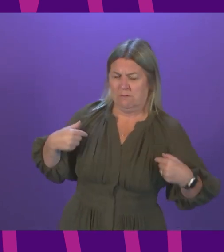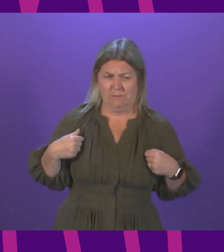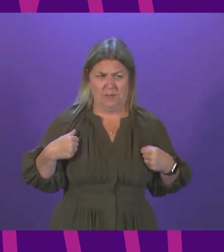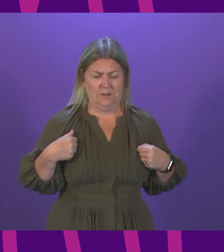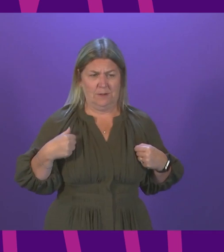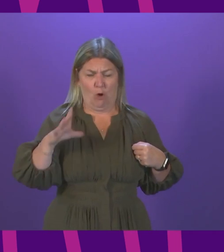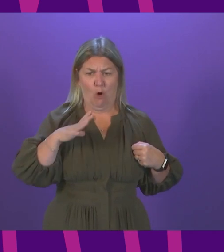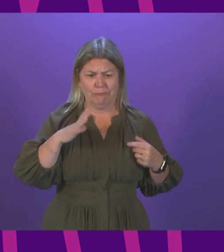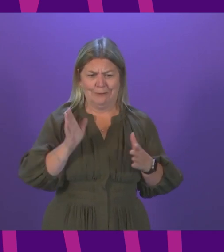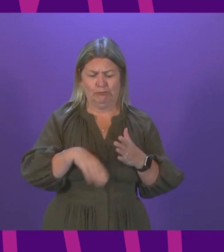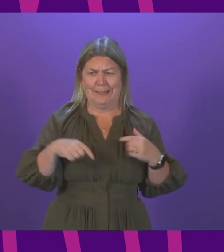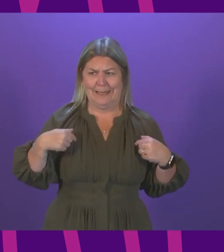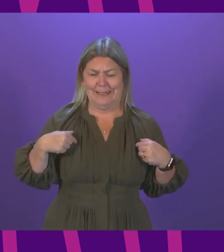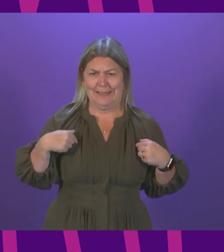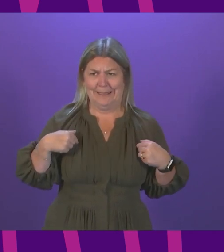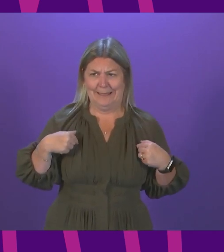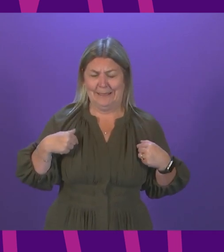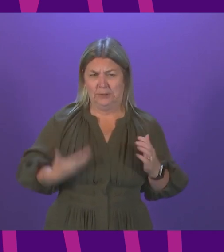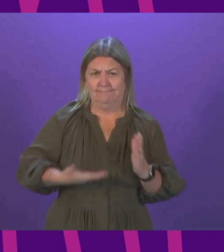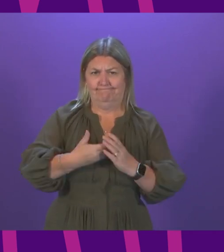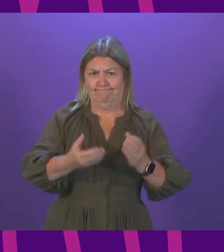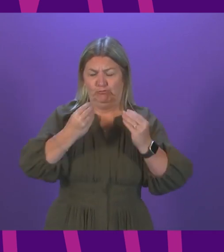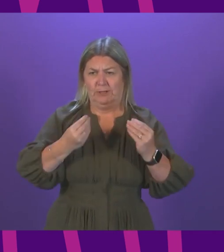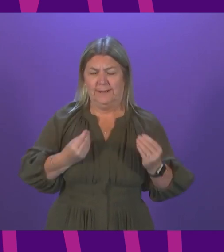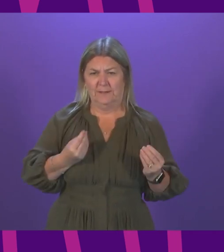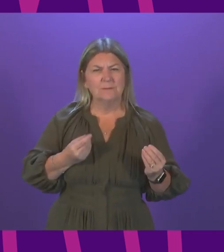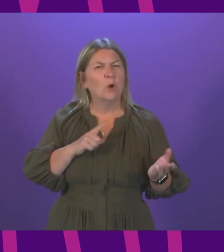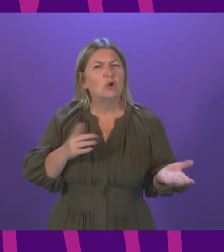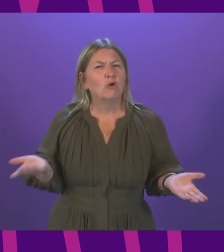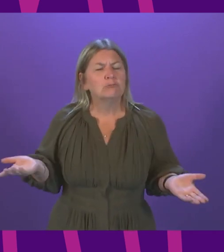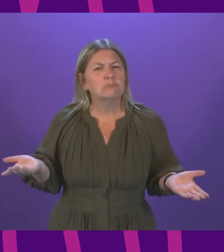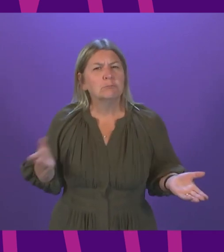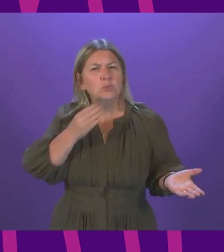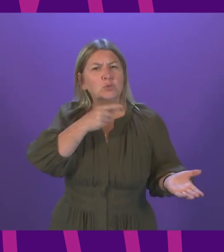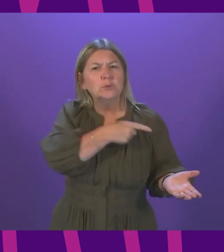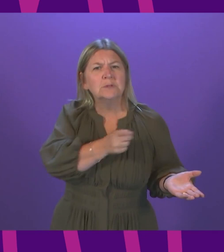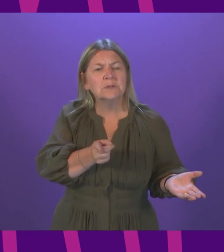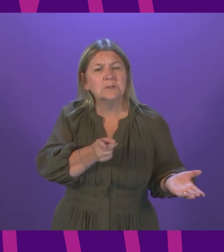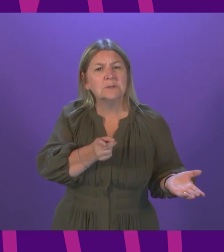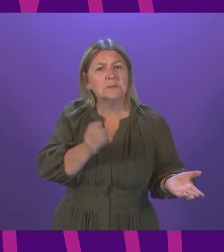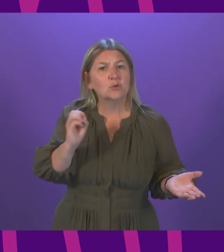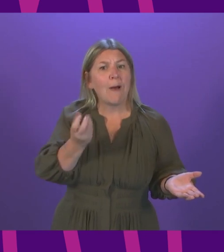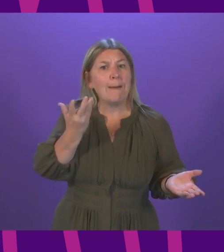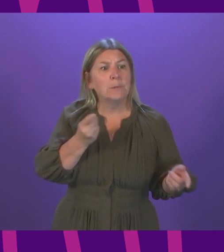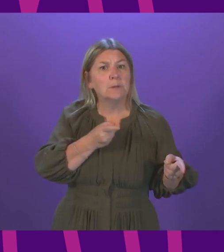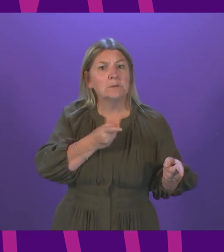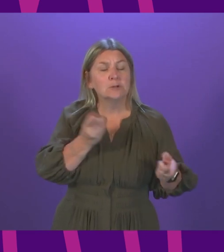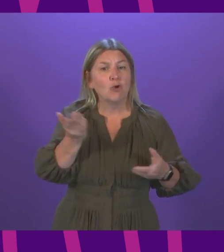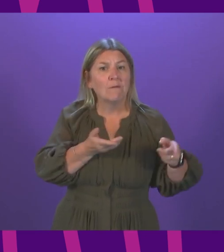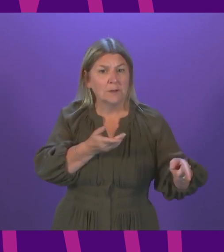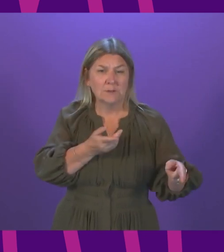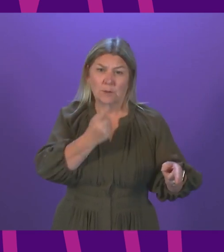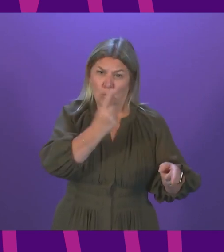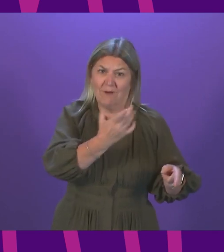training from their day jobs. So will the Scottish government encourage the Scottish Ambulance Service to make use of their around 1,500